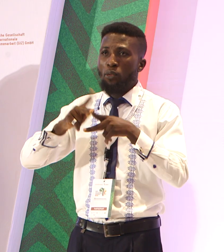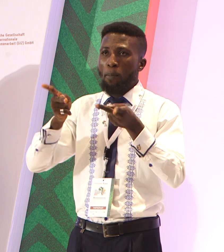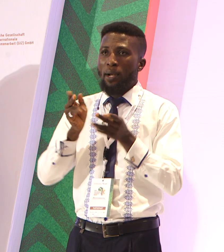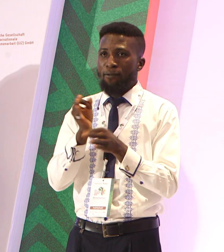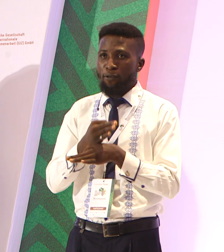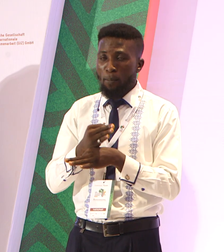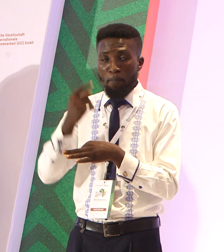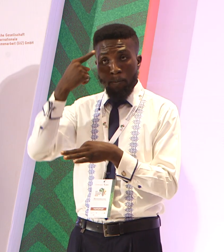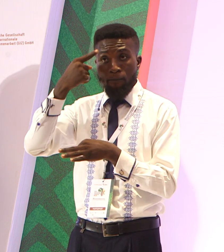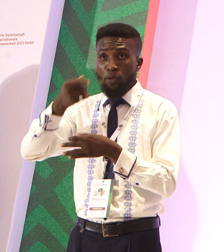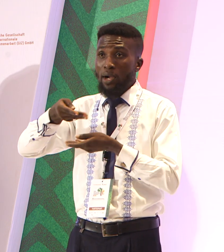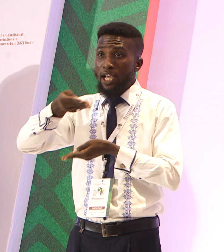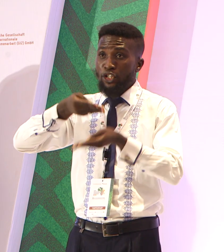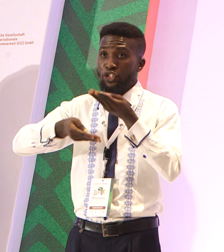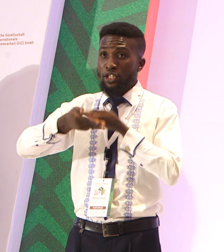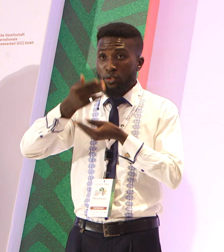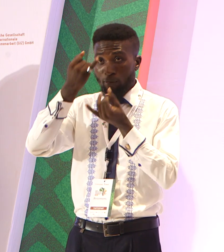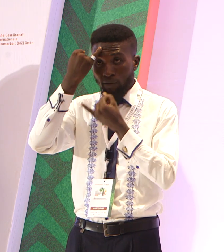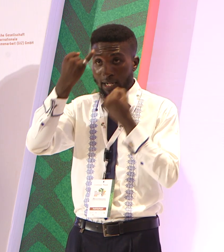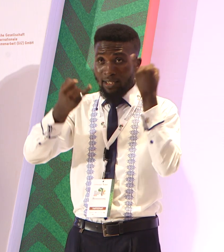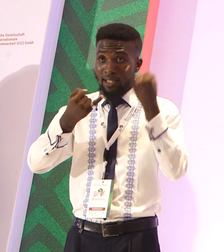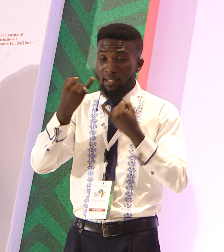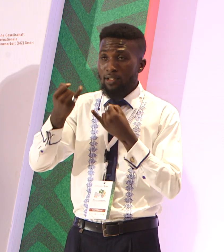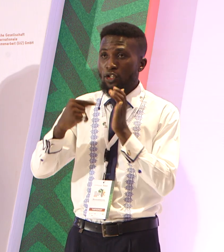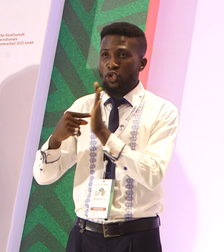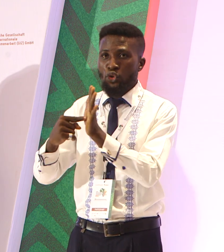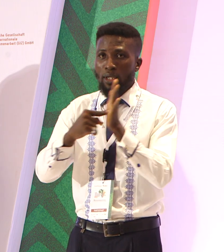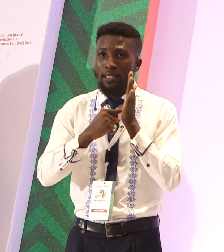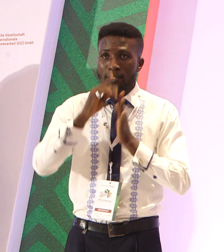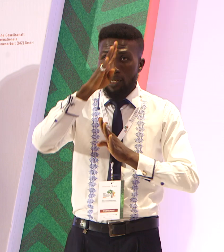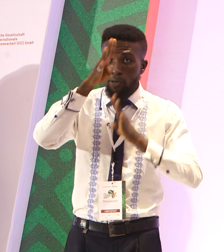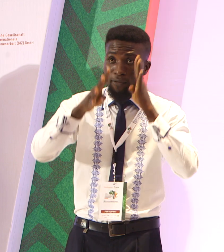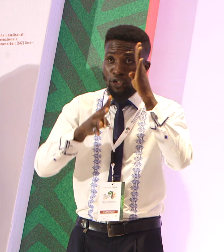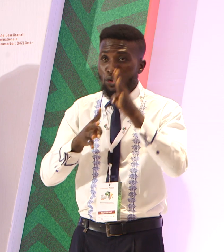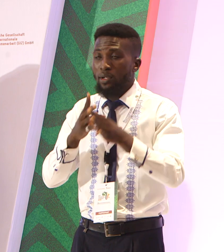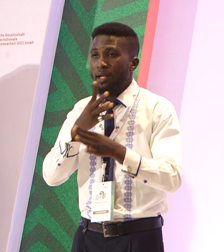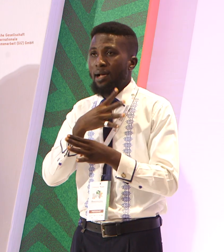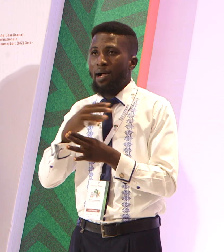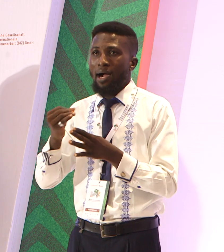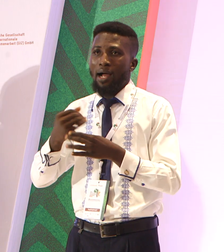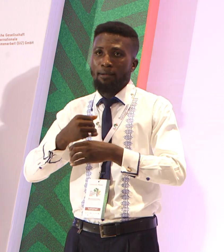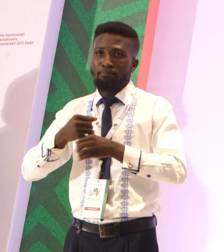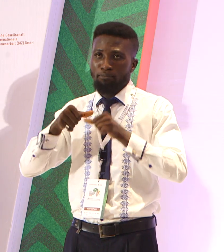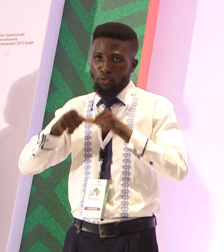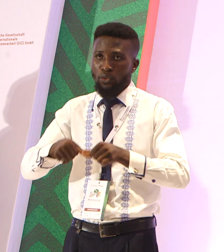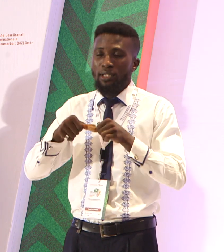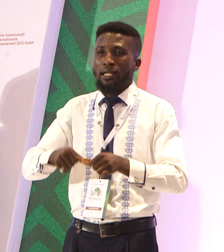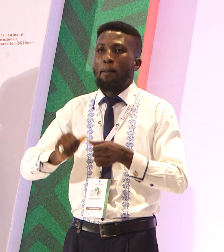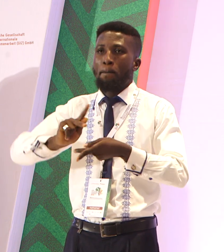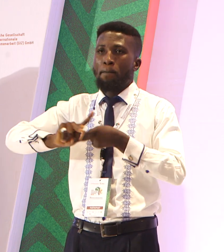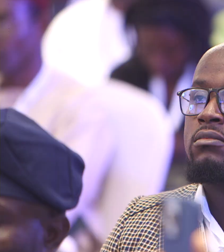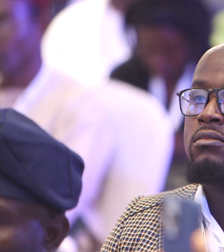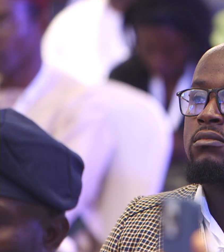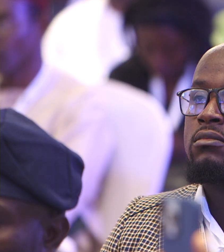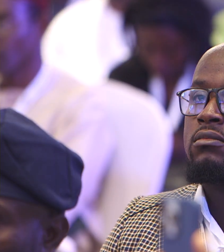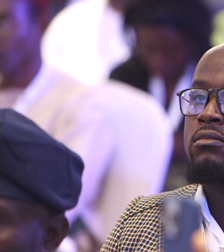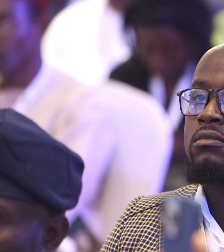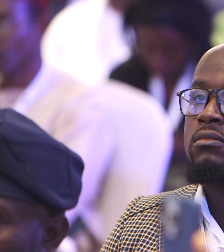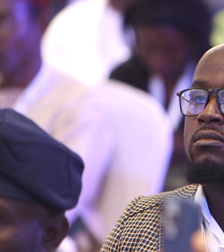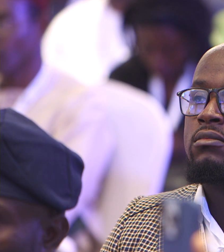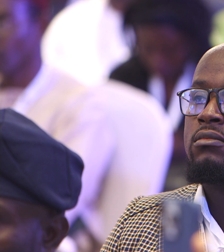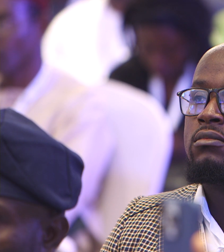for exchanging ideas, showcasing innovation, and fostering partnerships towards